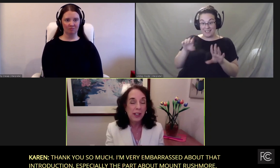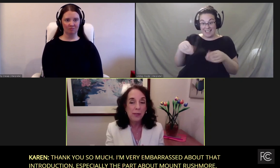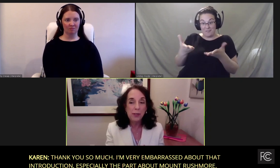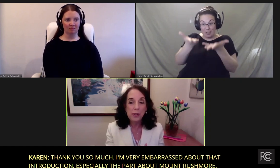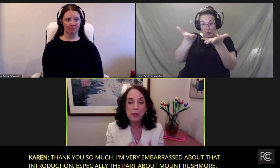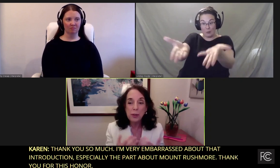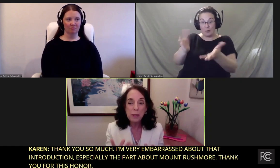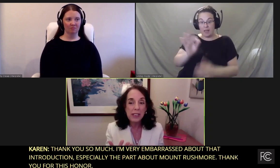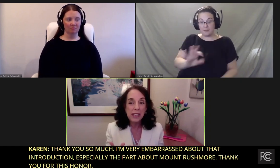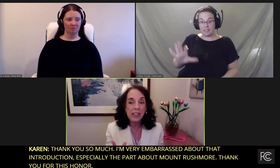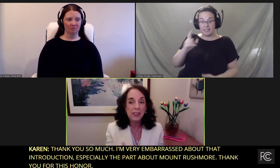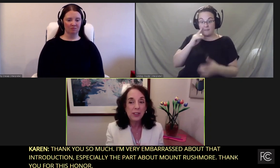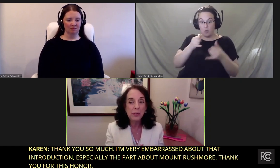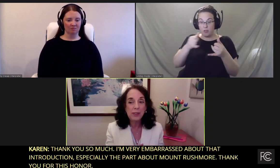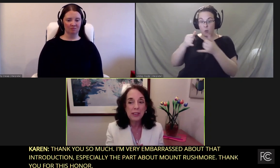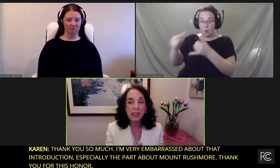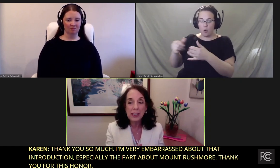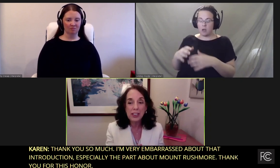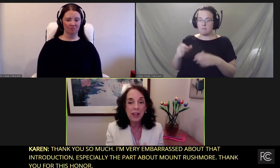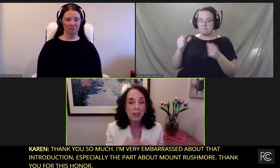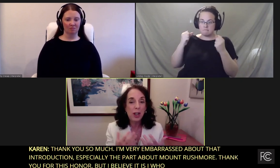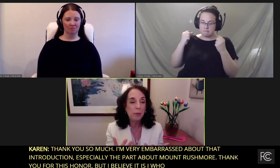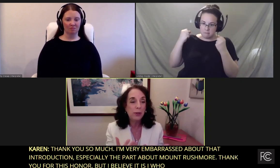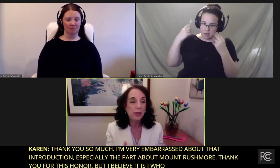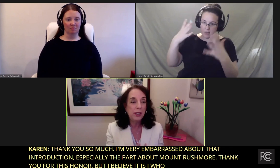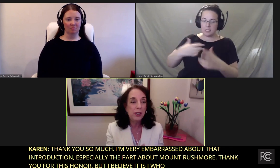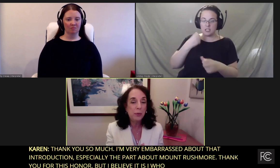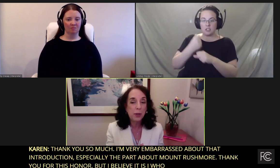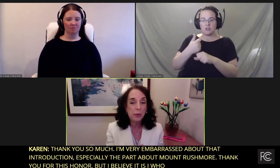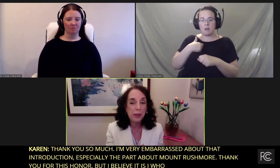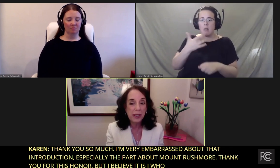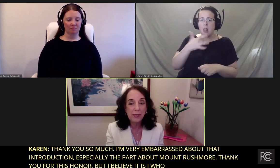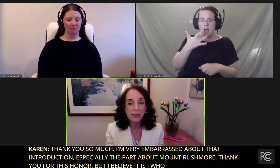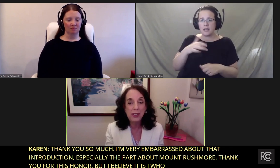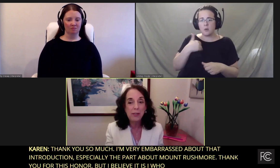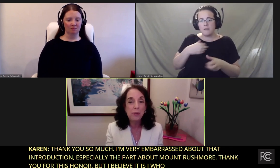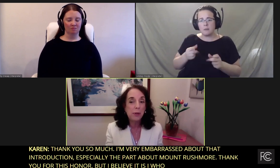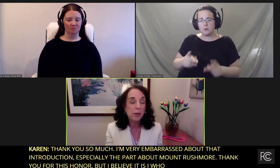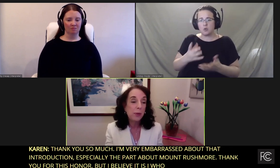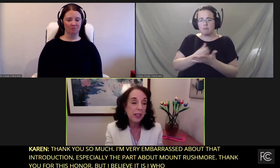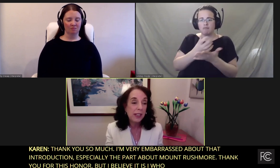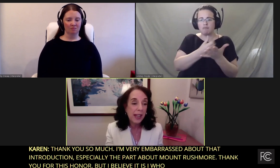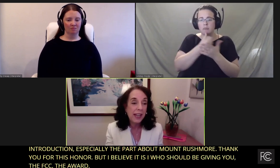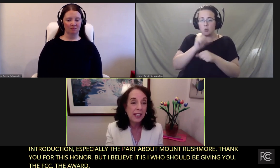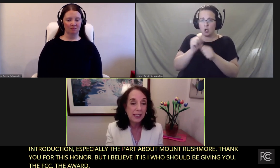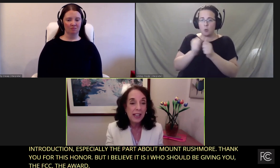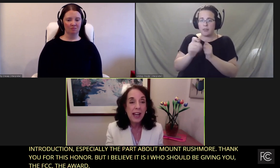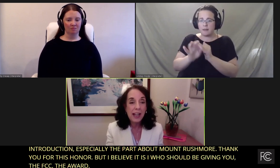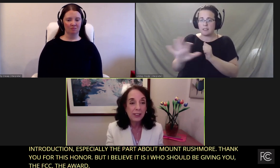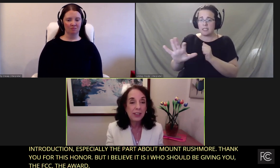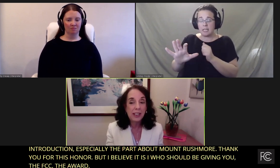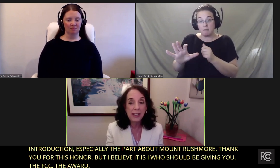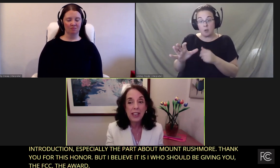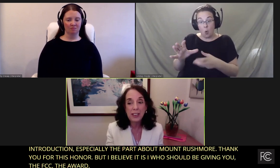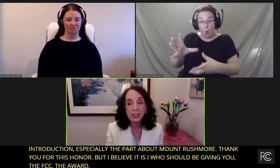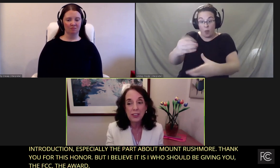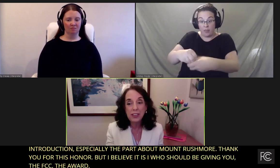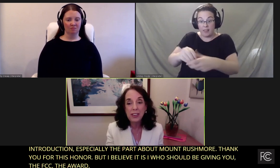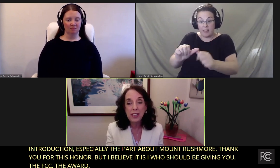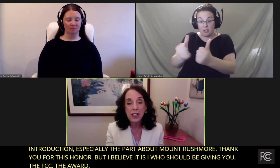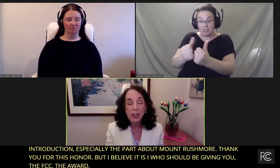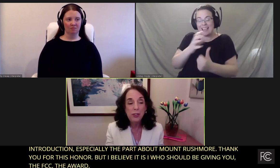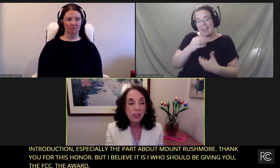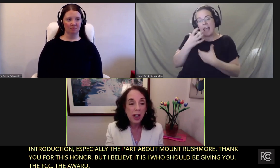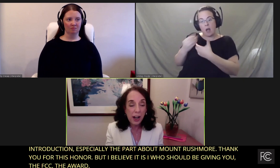award. For so many decades, I was lucky to have the opportunity to work with the FCC from both within and outside the